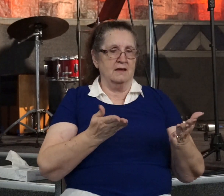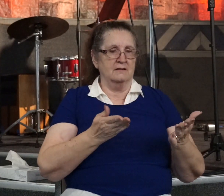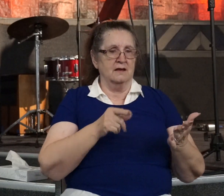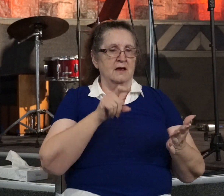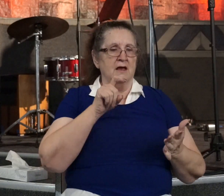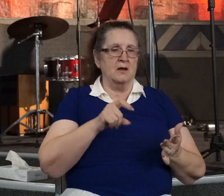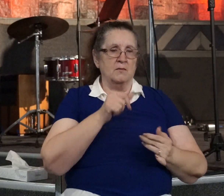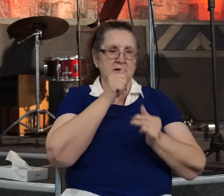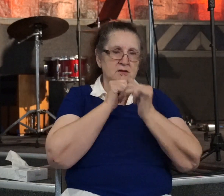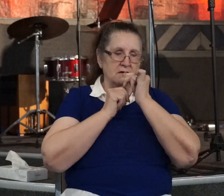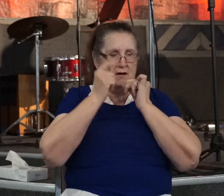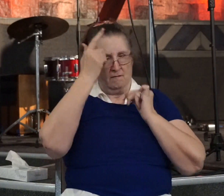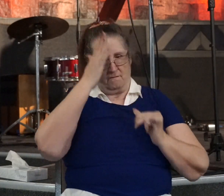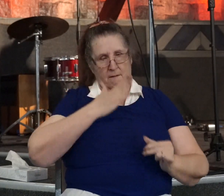suffer for my name's sake.